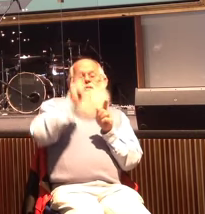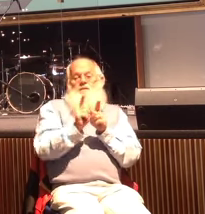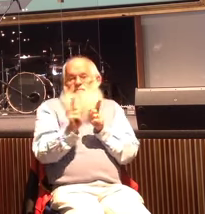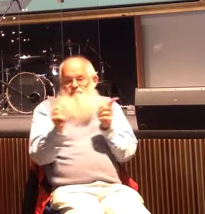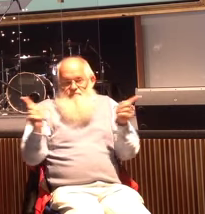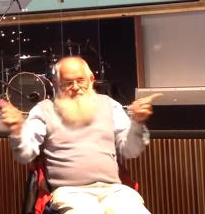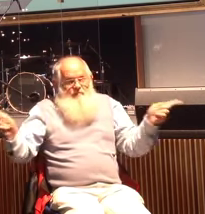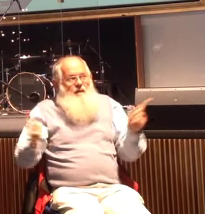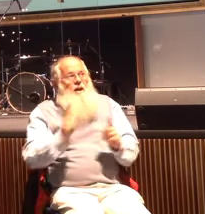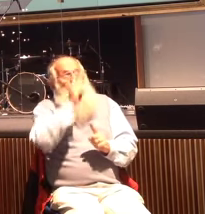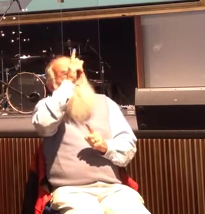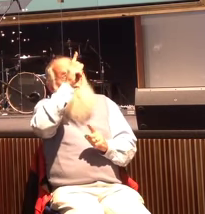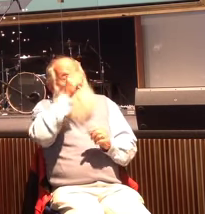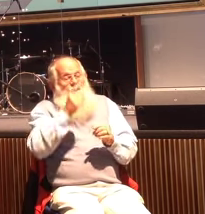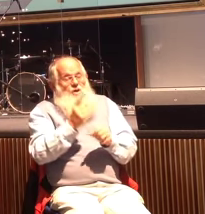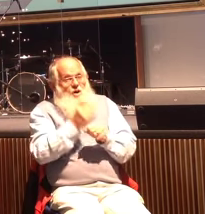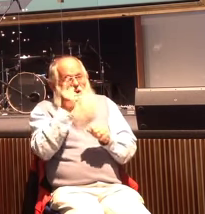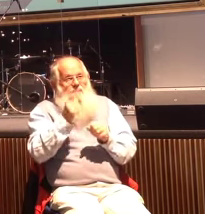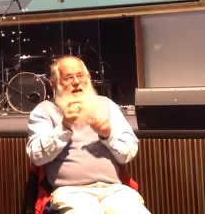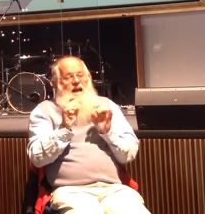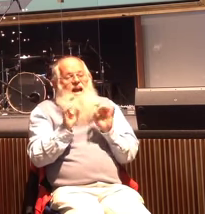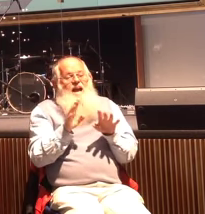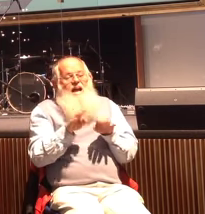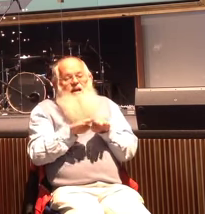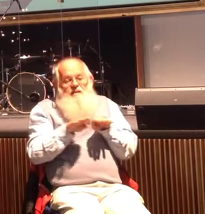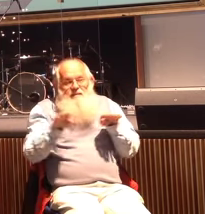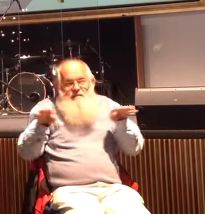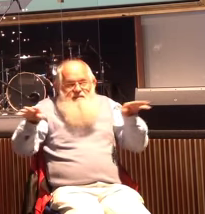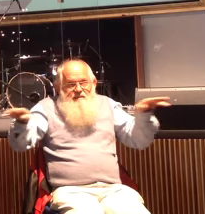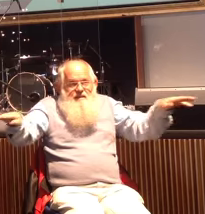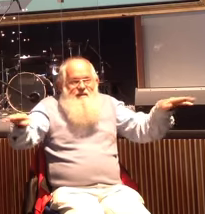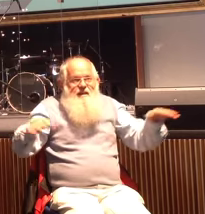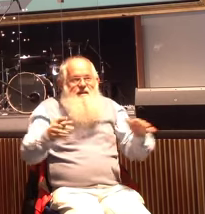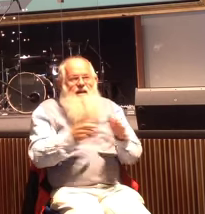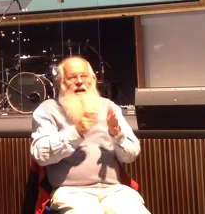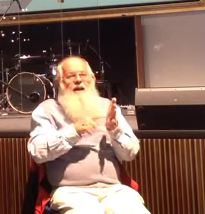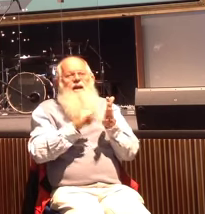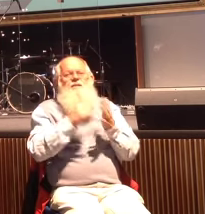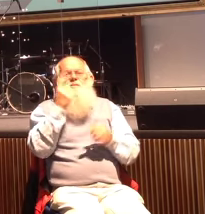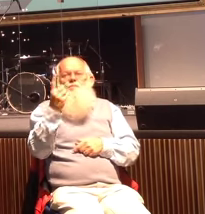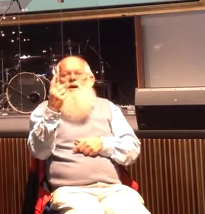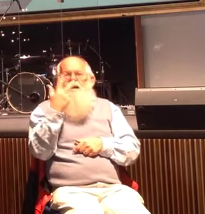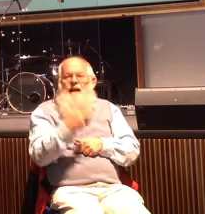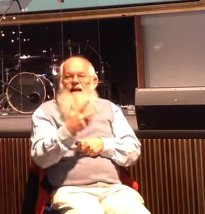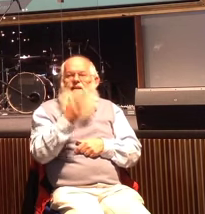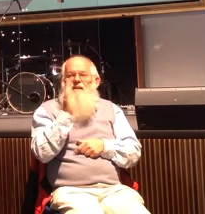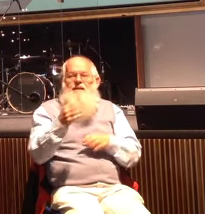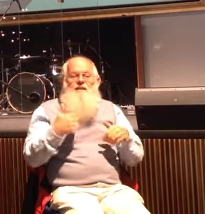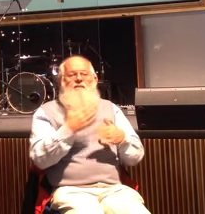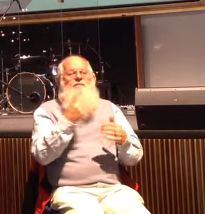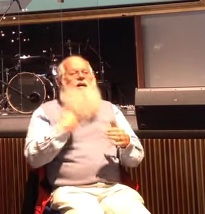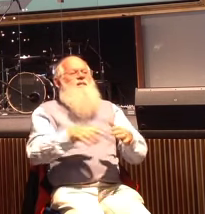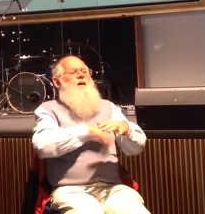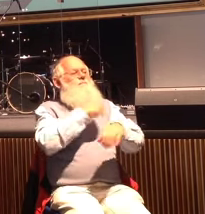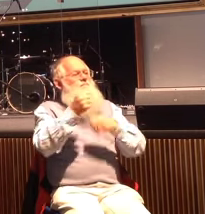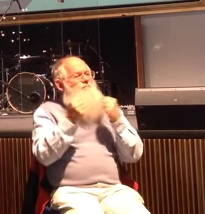with his purpose. We have to take this presence of God. In Acts 1.8 it says that he's empowered us to go out